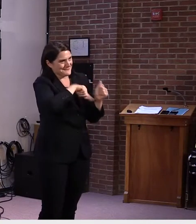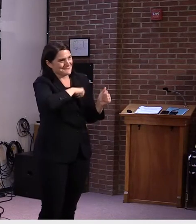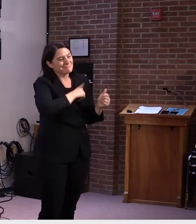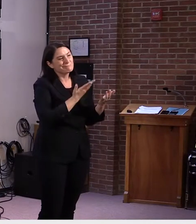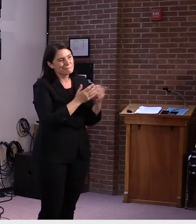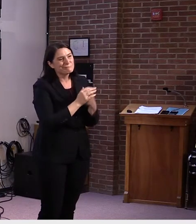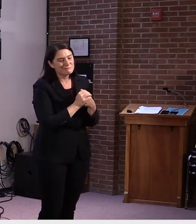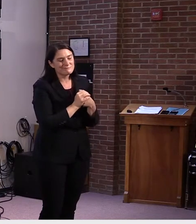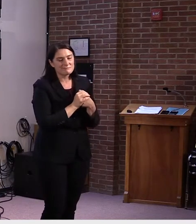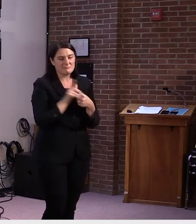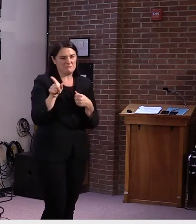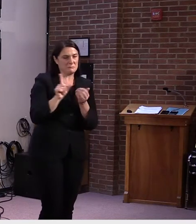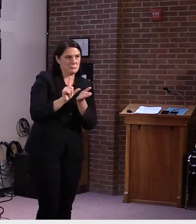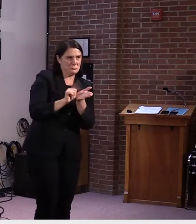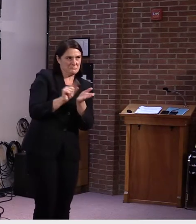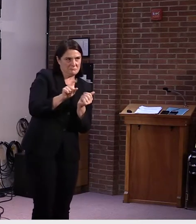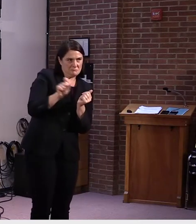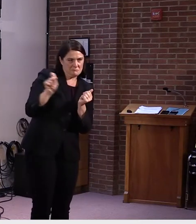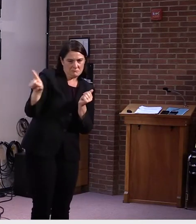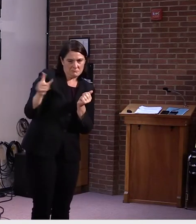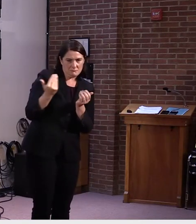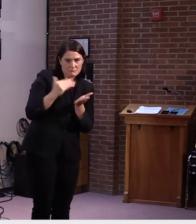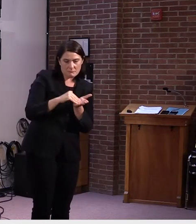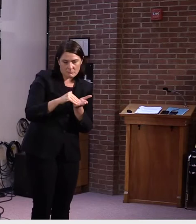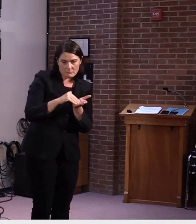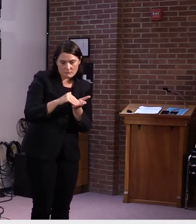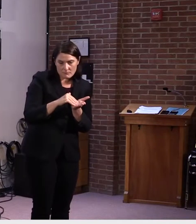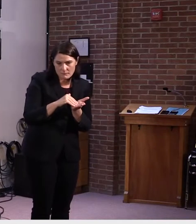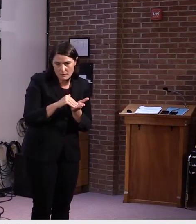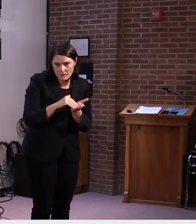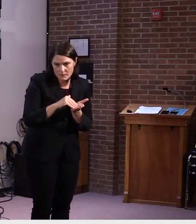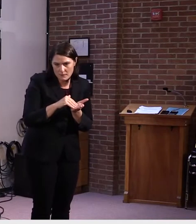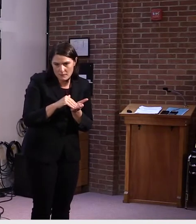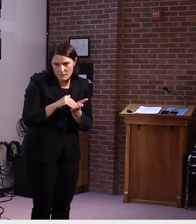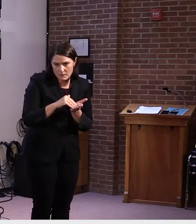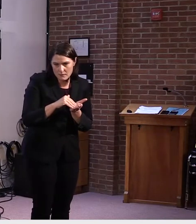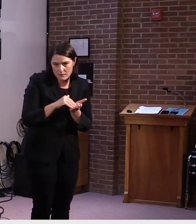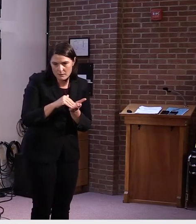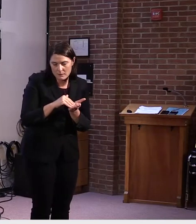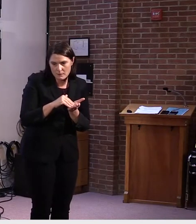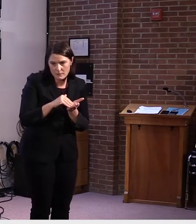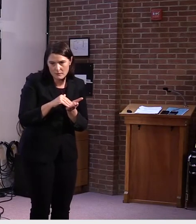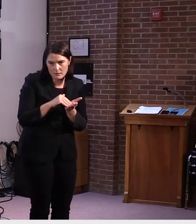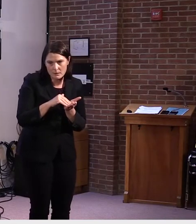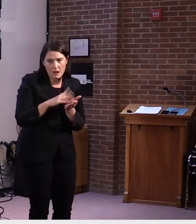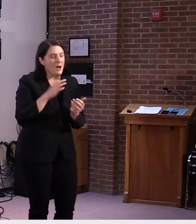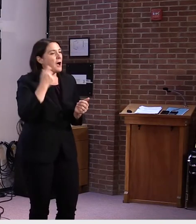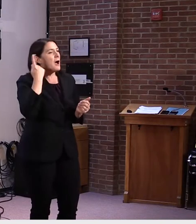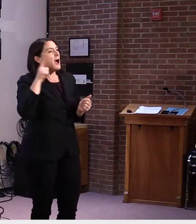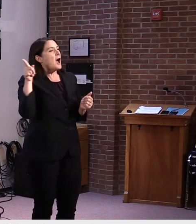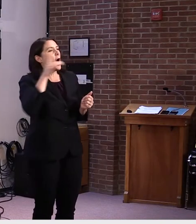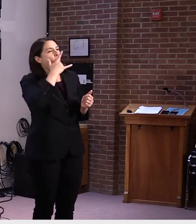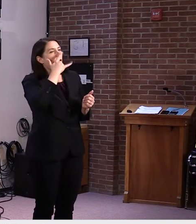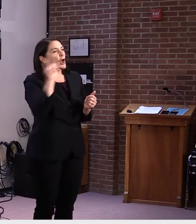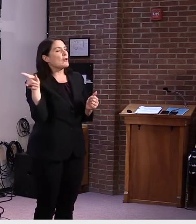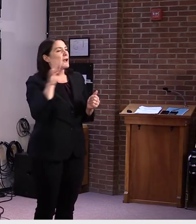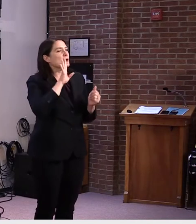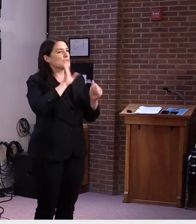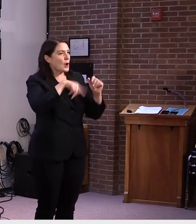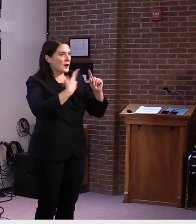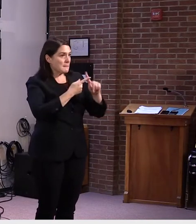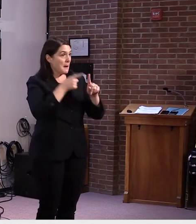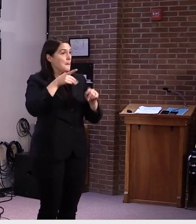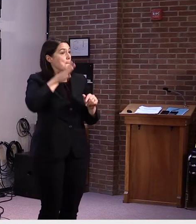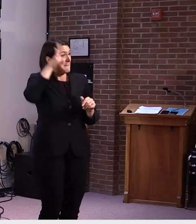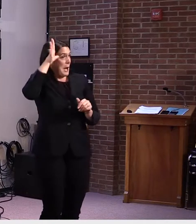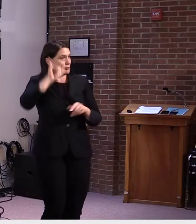and, um, does this only qualify for working parents? Can it also include teachers who have children and they're looking for child care? Okay.